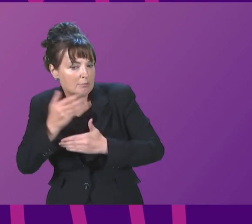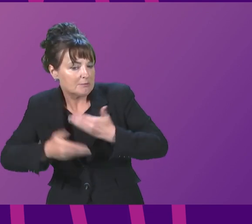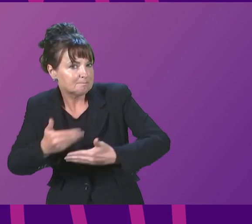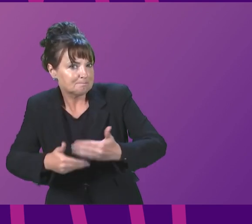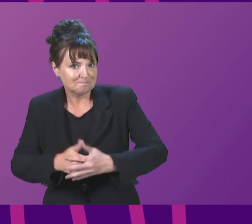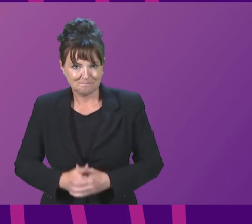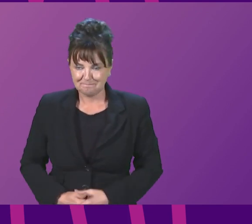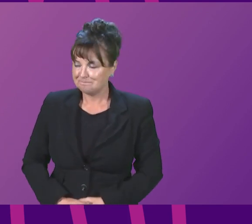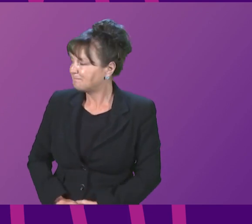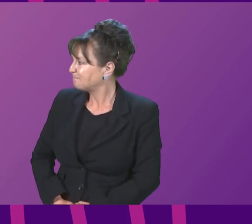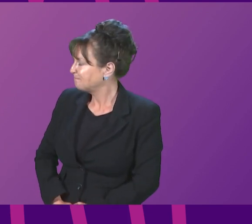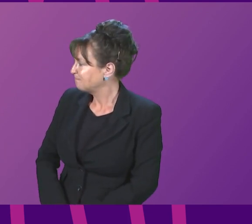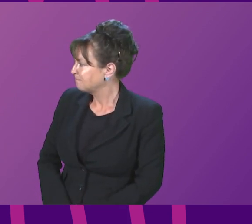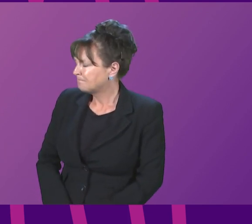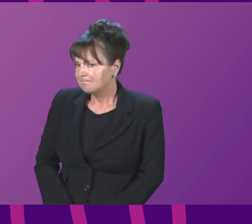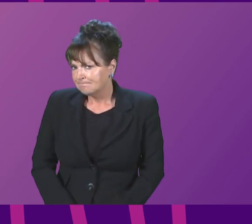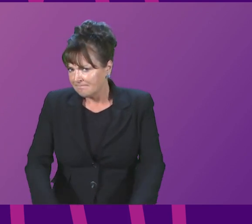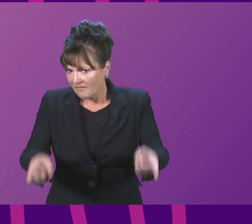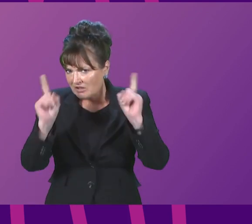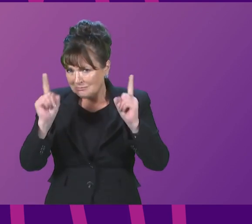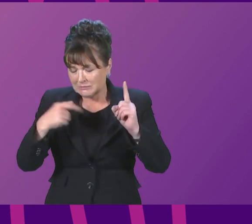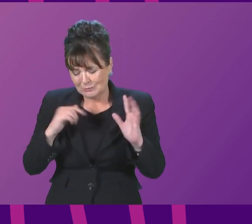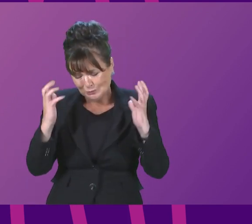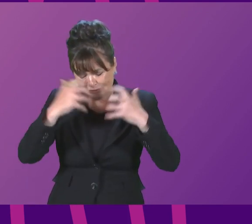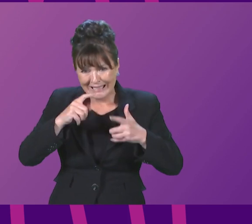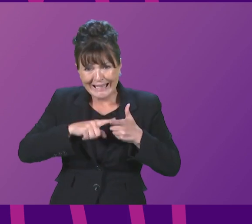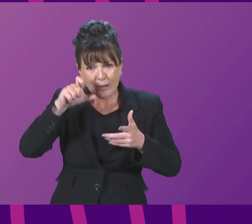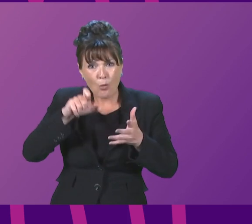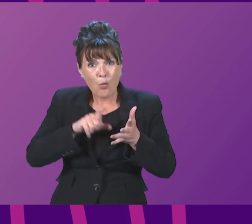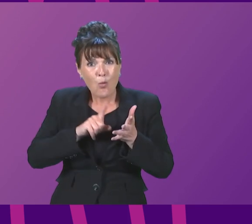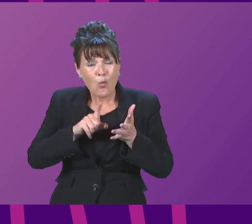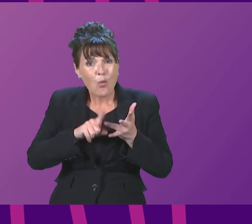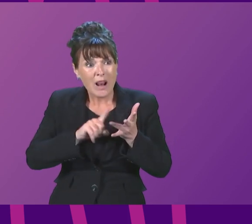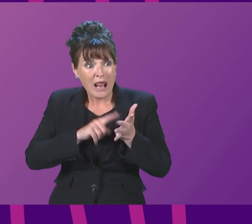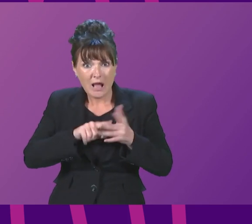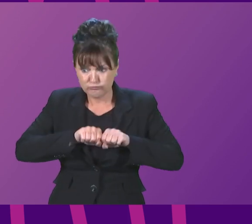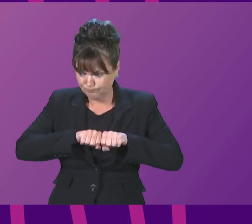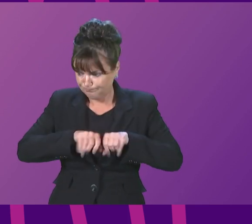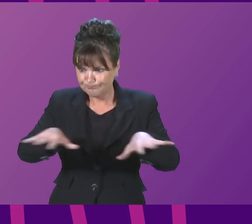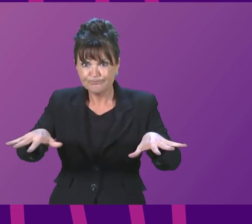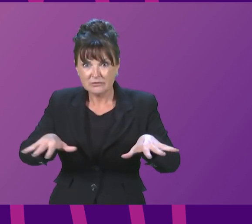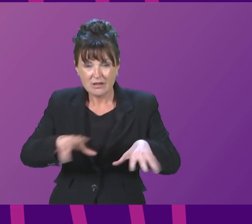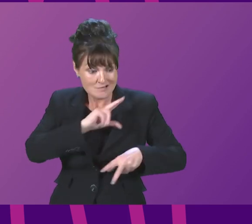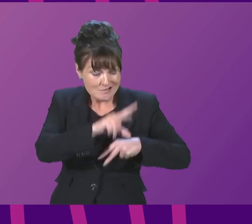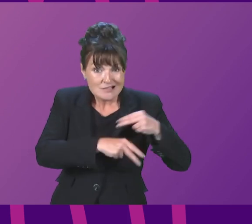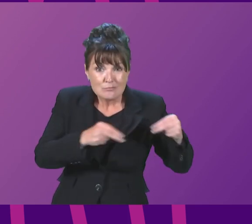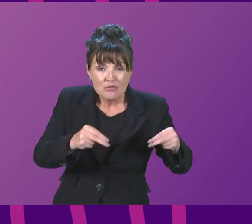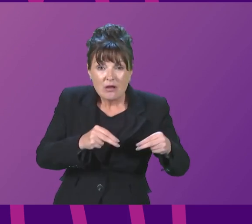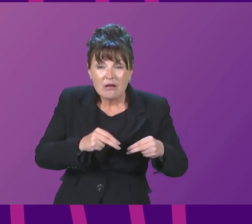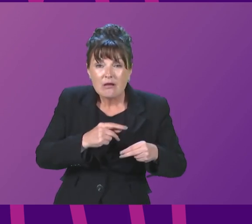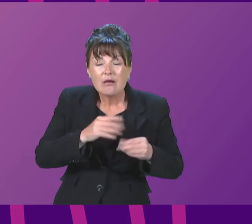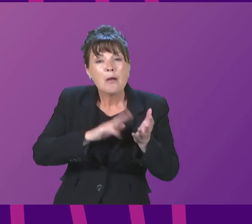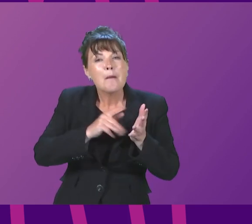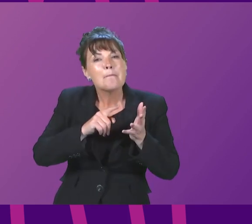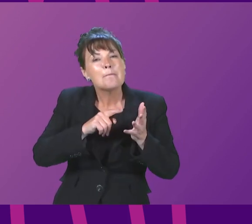First Minister, I am concerned about the E. coli outbreaks we are experiencing in nurseries in Musselburgh and my colleague